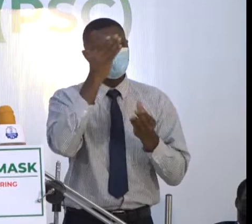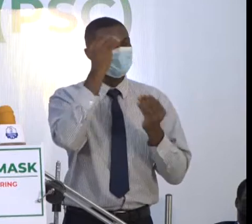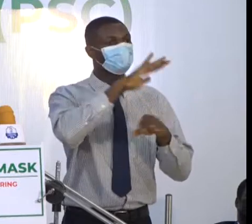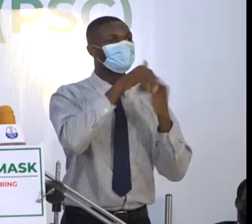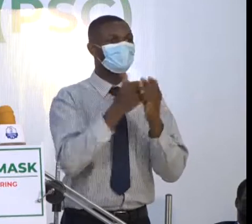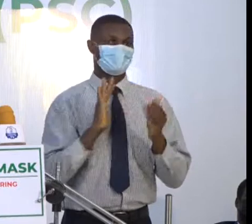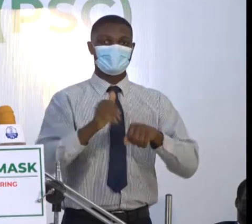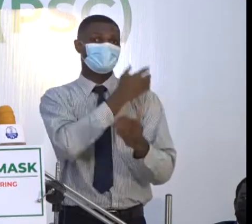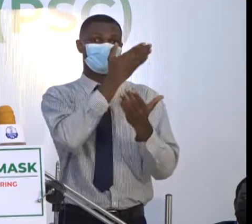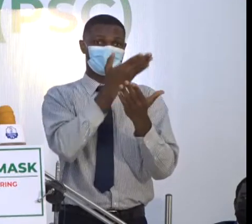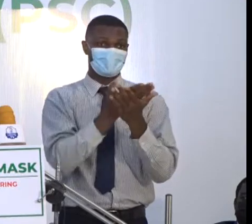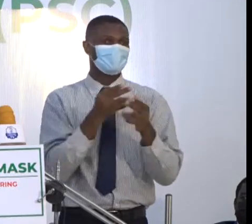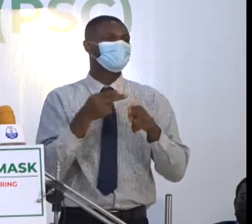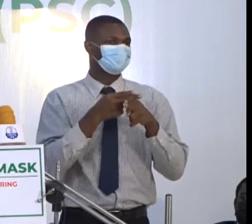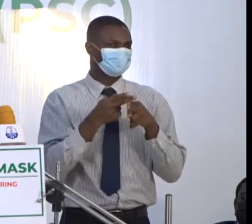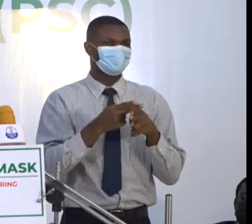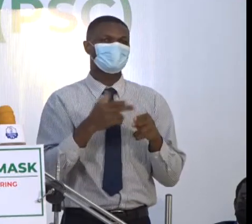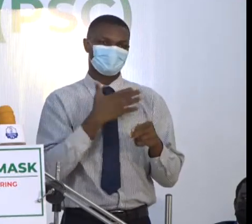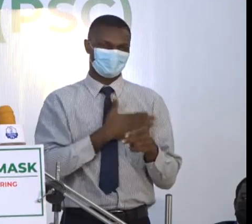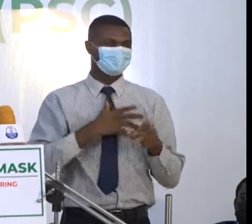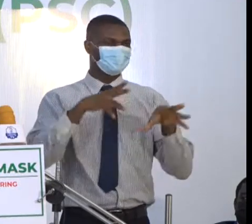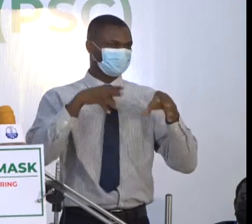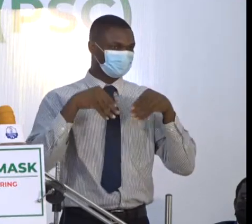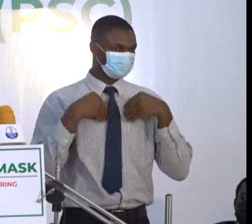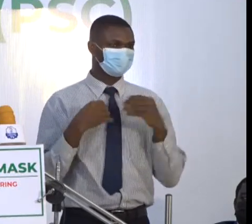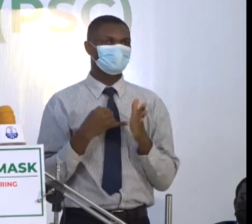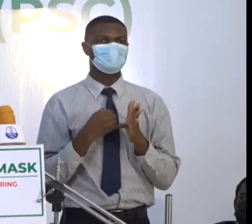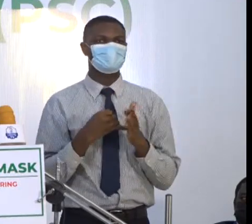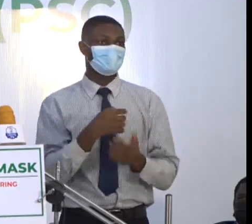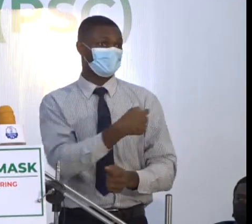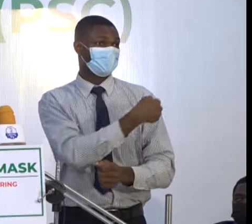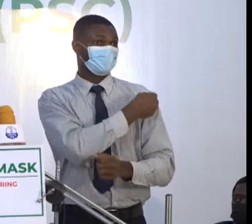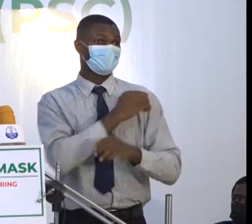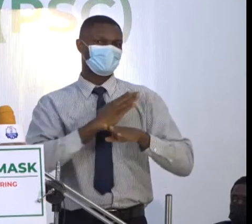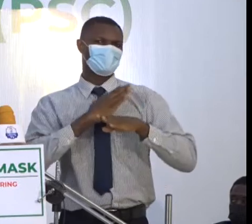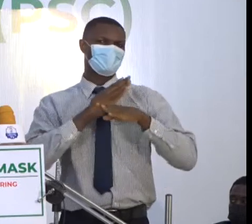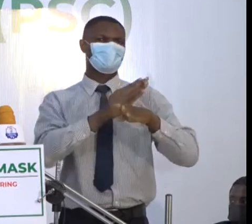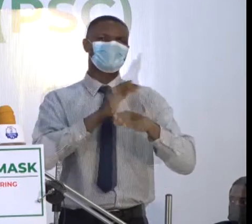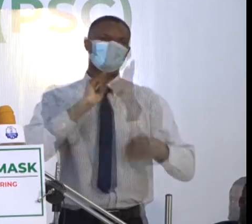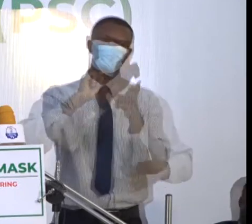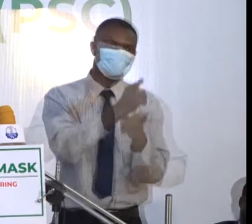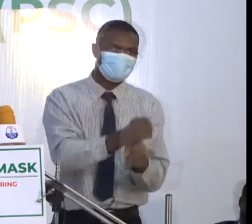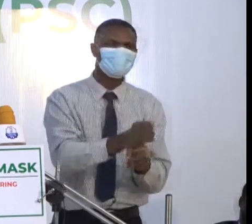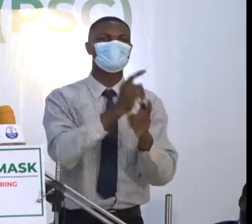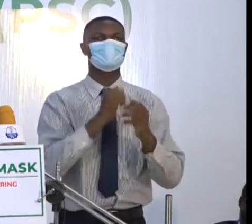interventions. Mustapha had this to say on travellers evading travel protocol and quarantine.